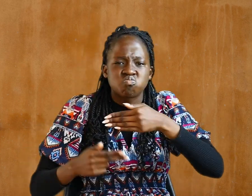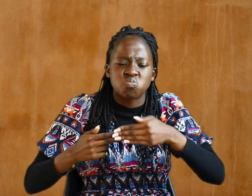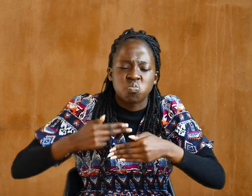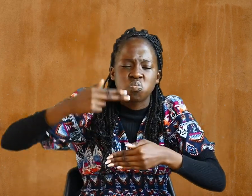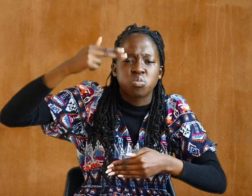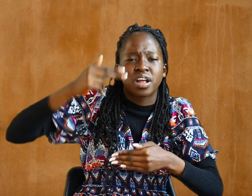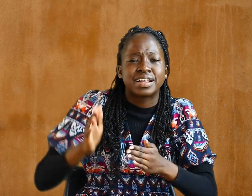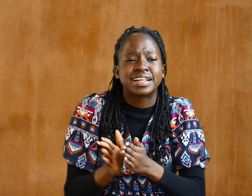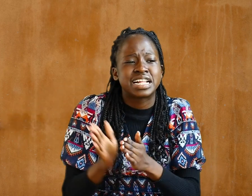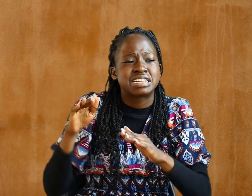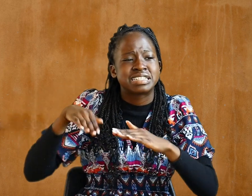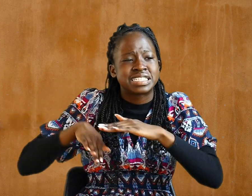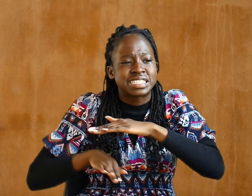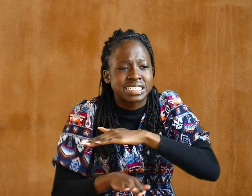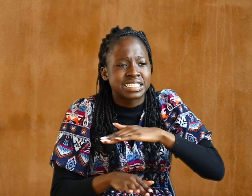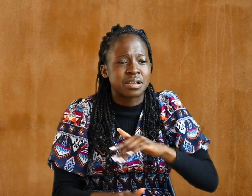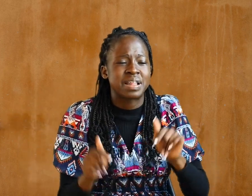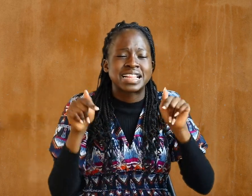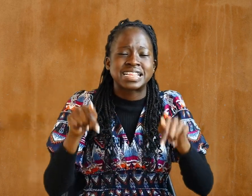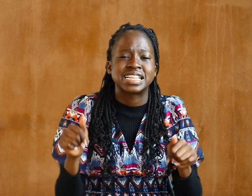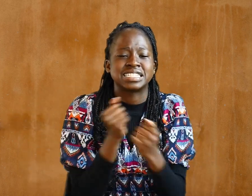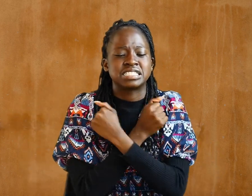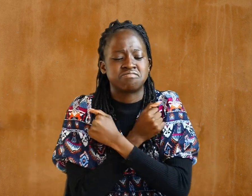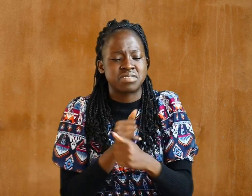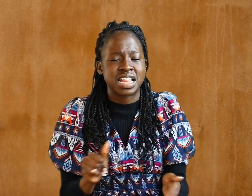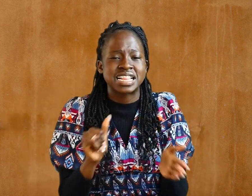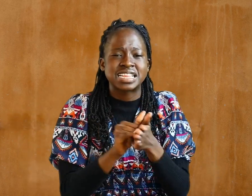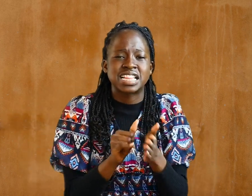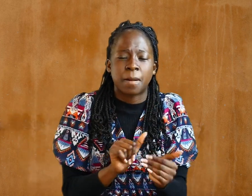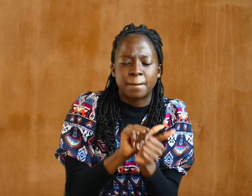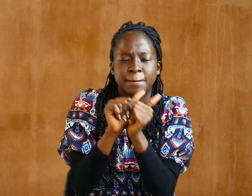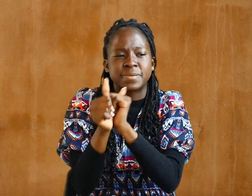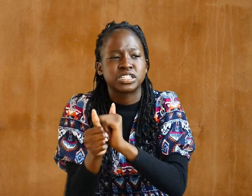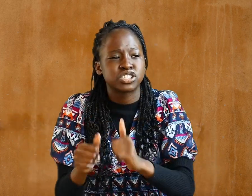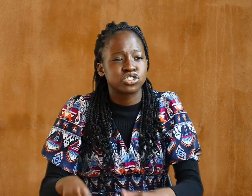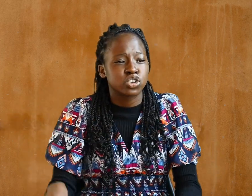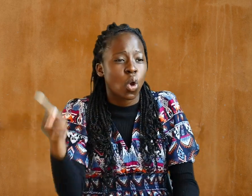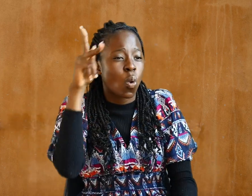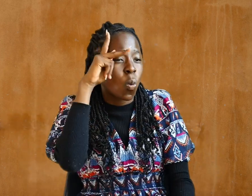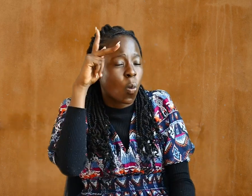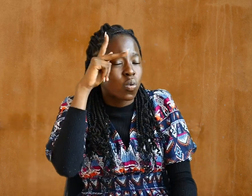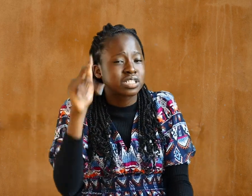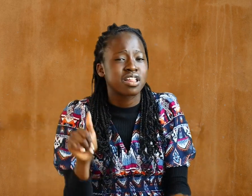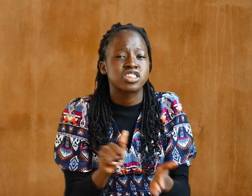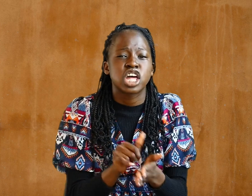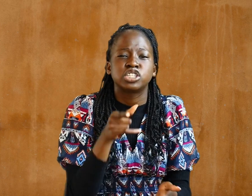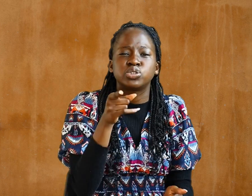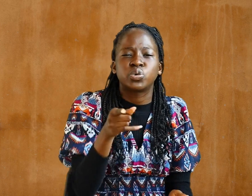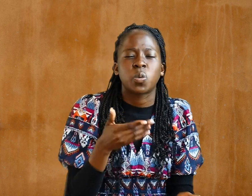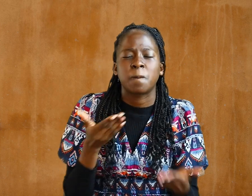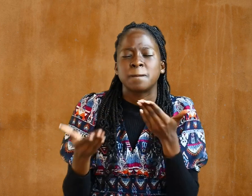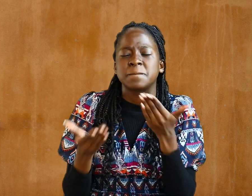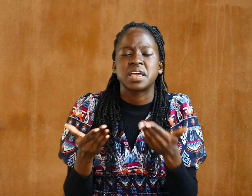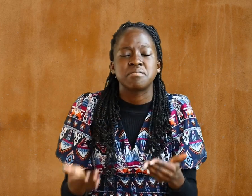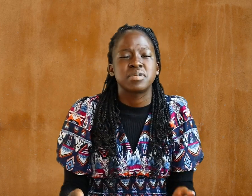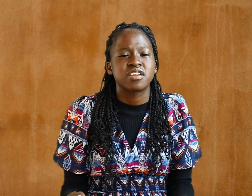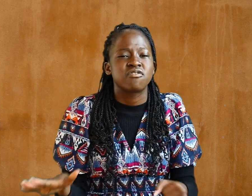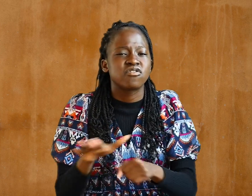this love that surpasses knowledge, that you may be filled to the measure of all the